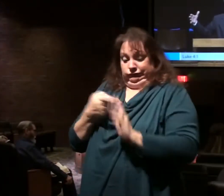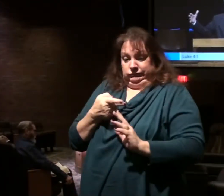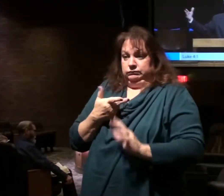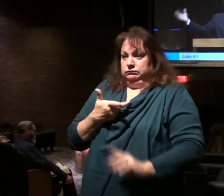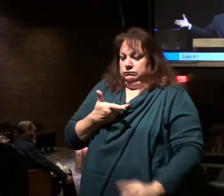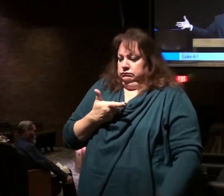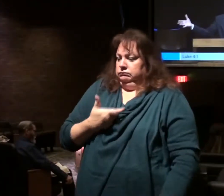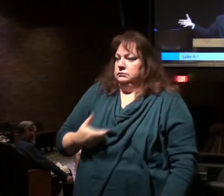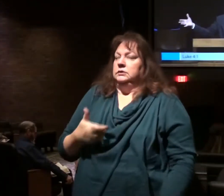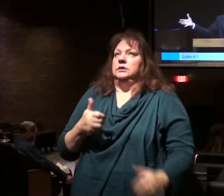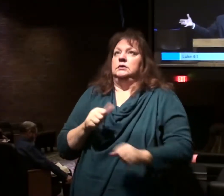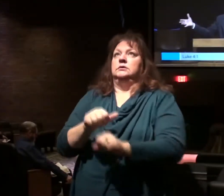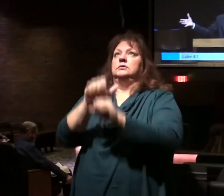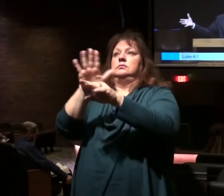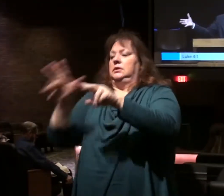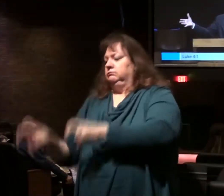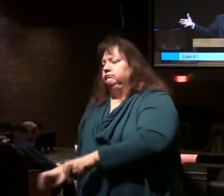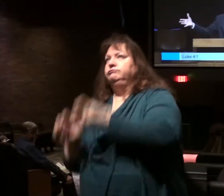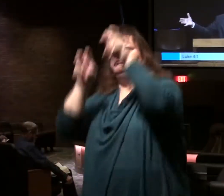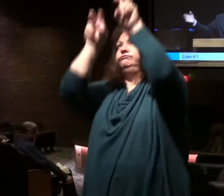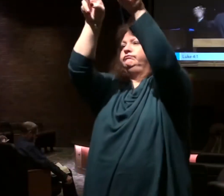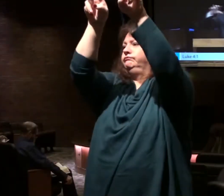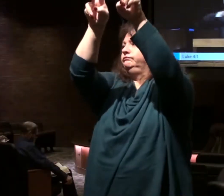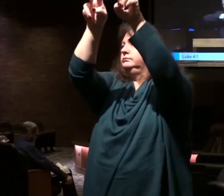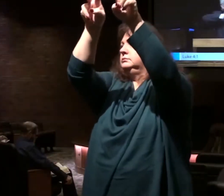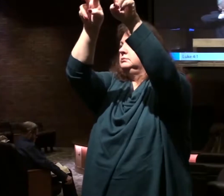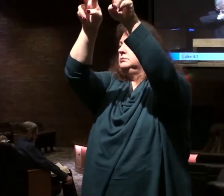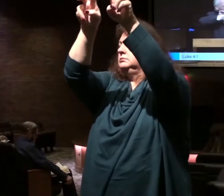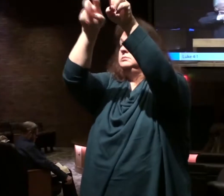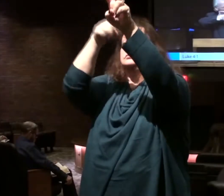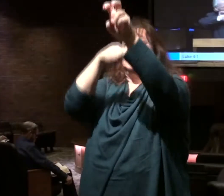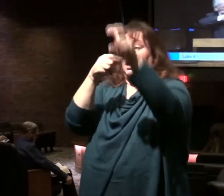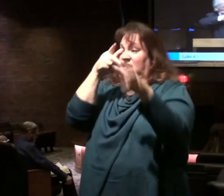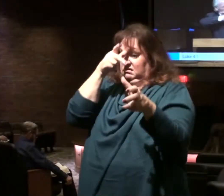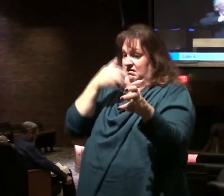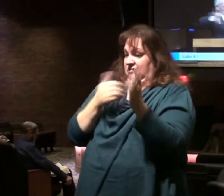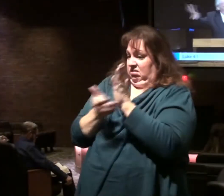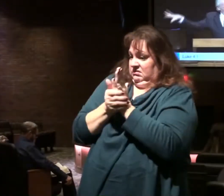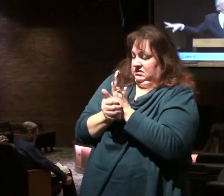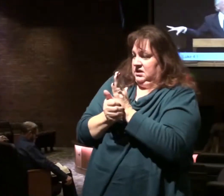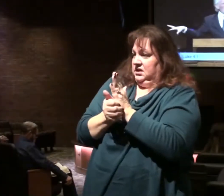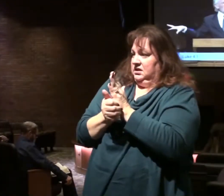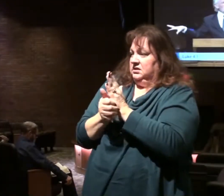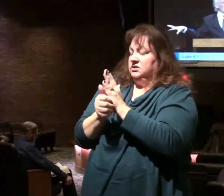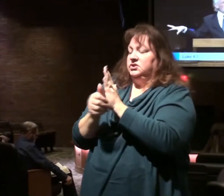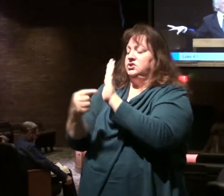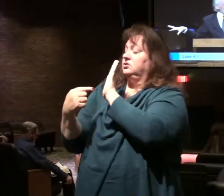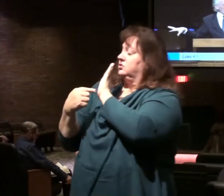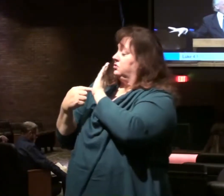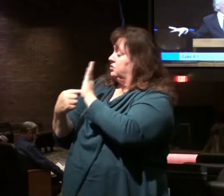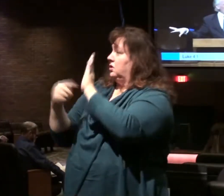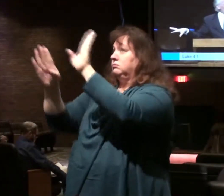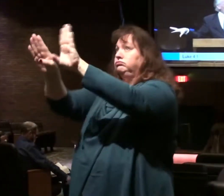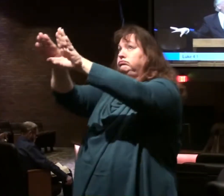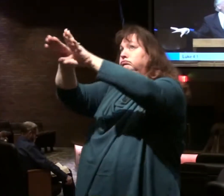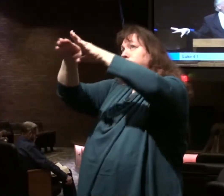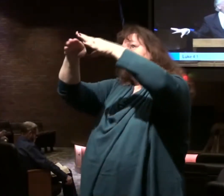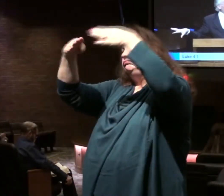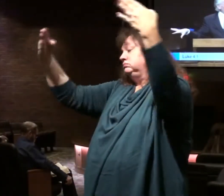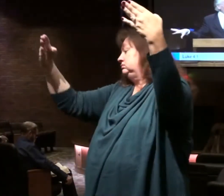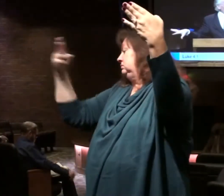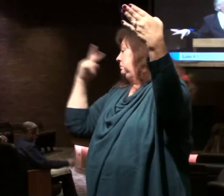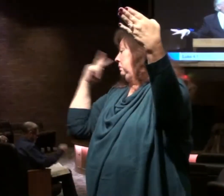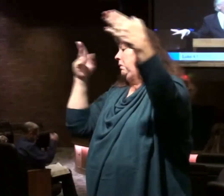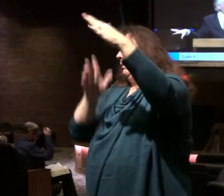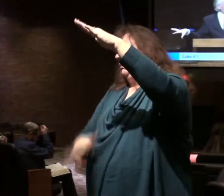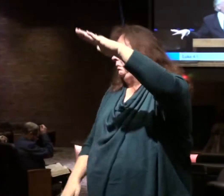to a high mountain. And then had the ability to unfold before him all